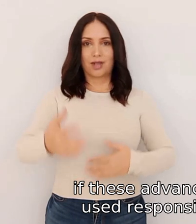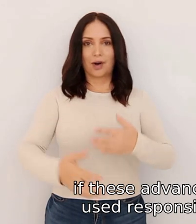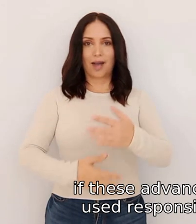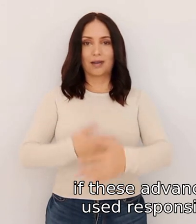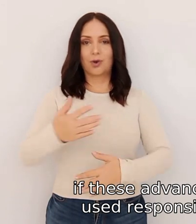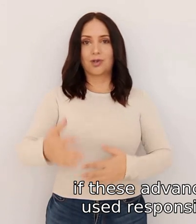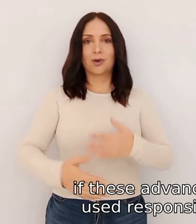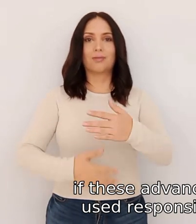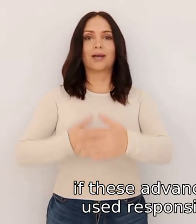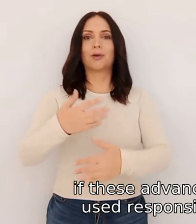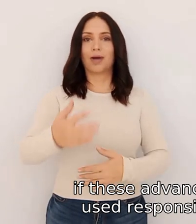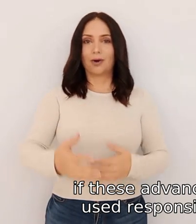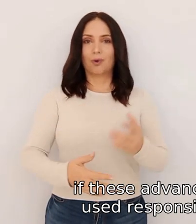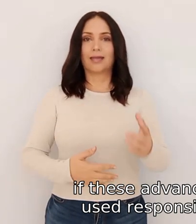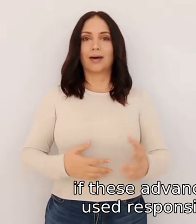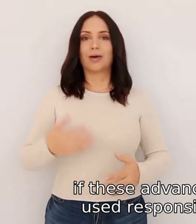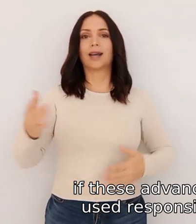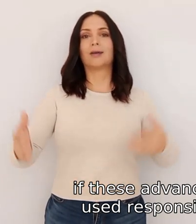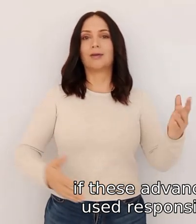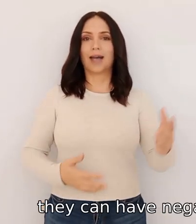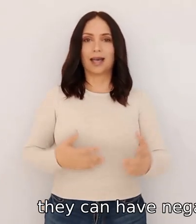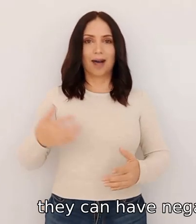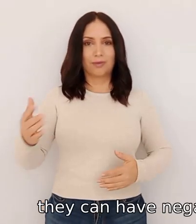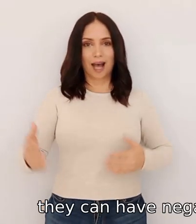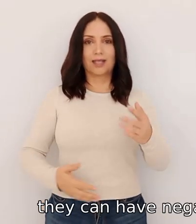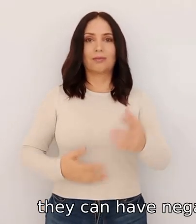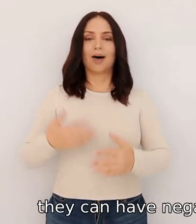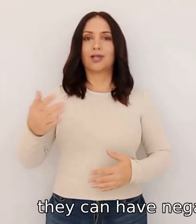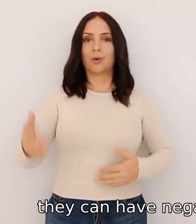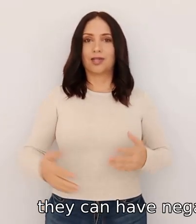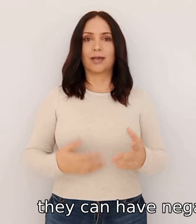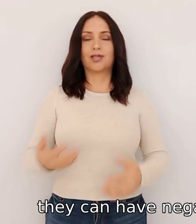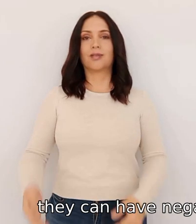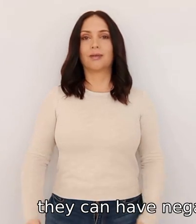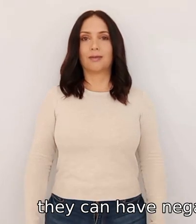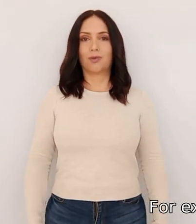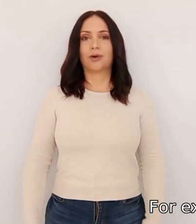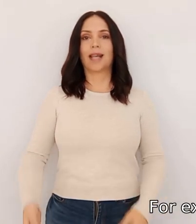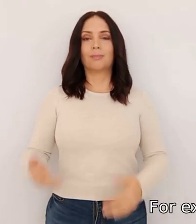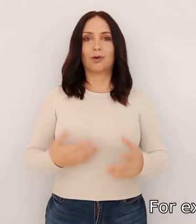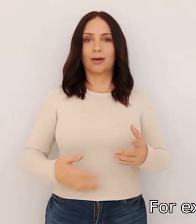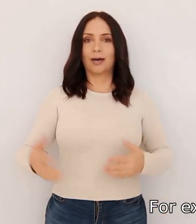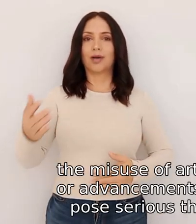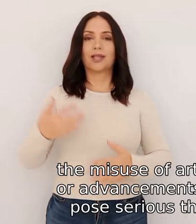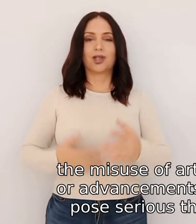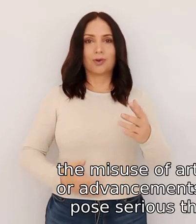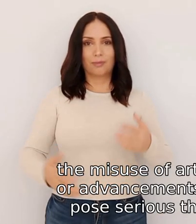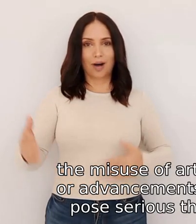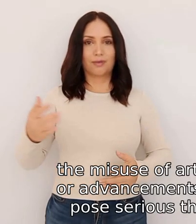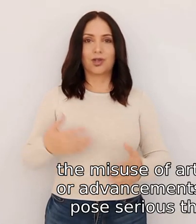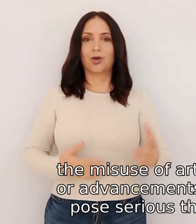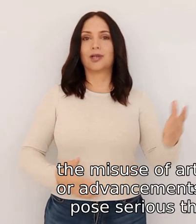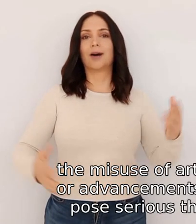advancements are not used responsibly or ethically they can have negative consequences for example the